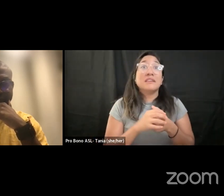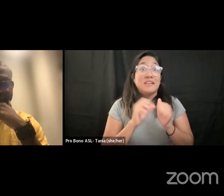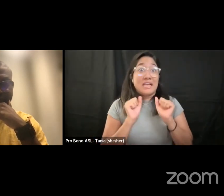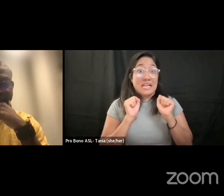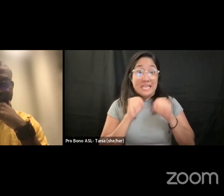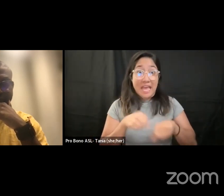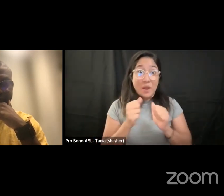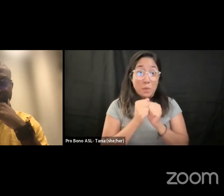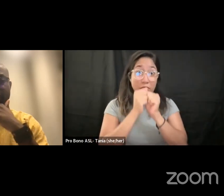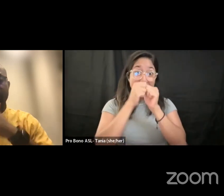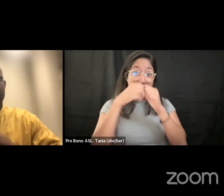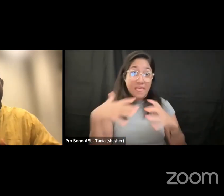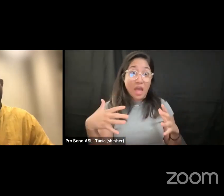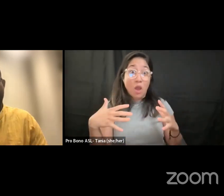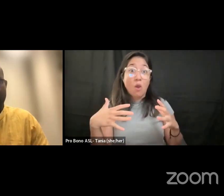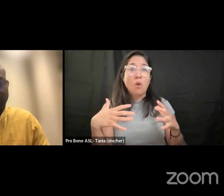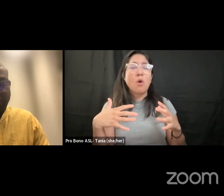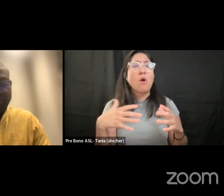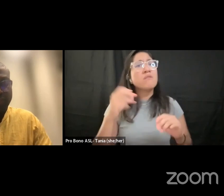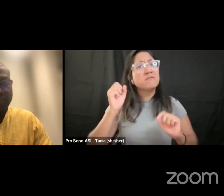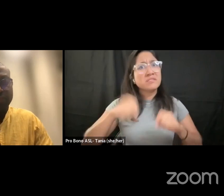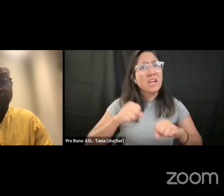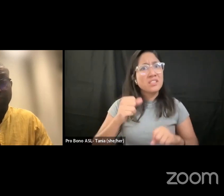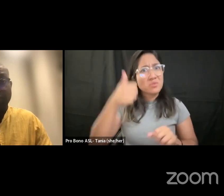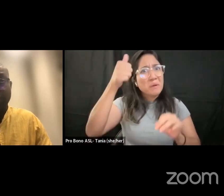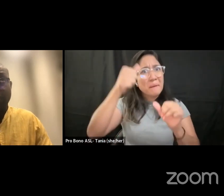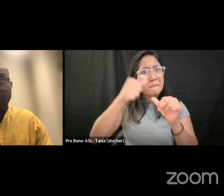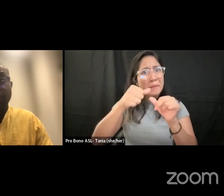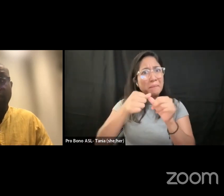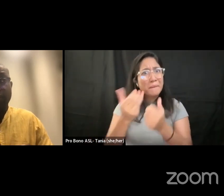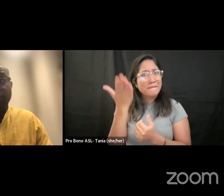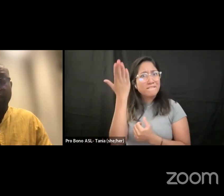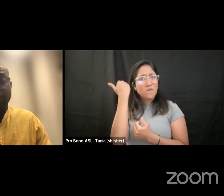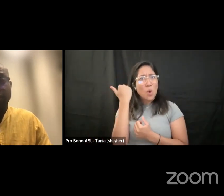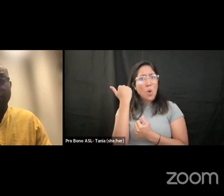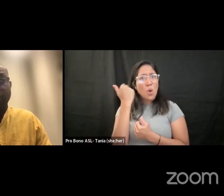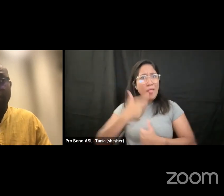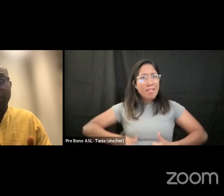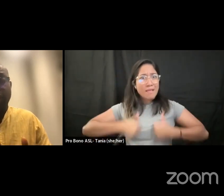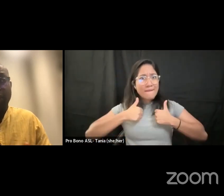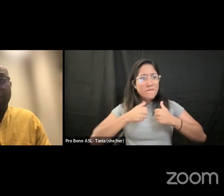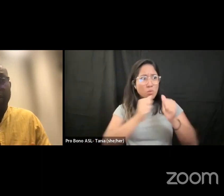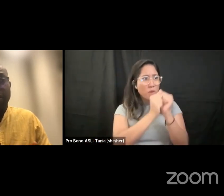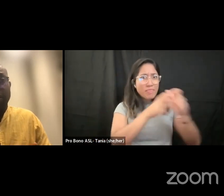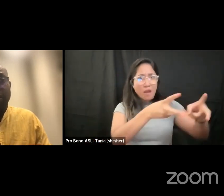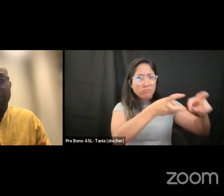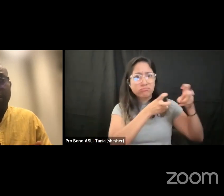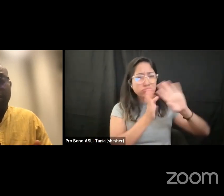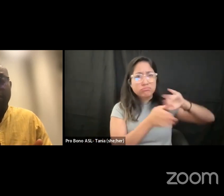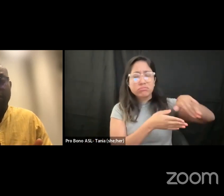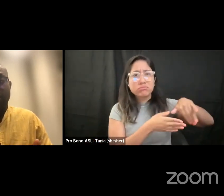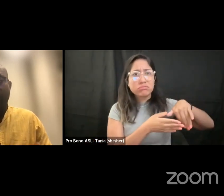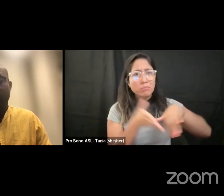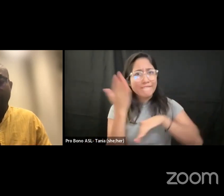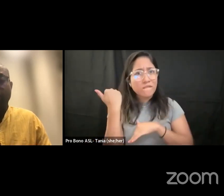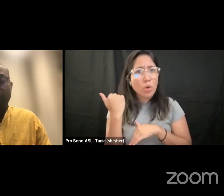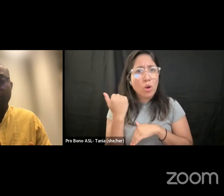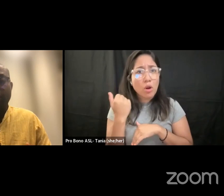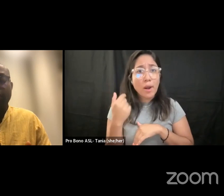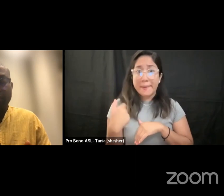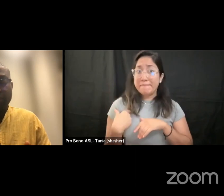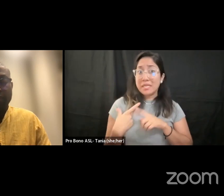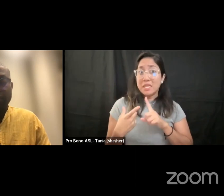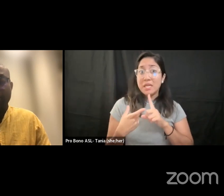why how did we exist before they were extracted when you come to nigeria i want to use nigeria since i'm in